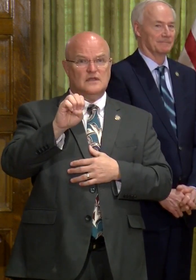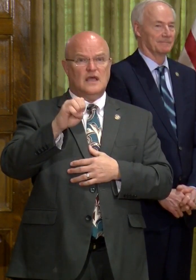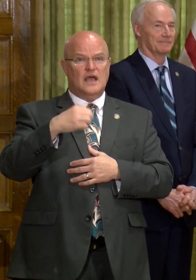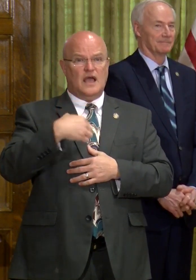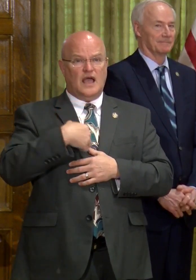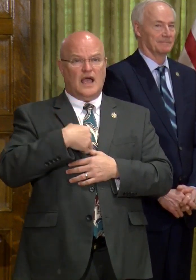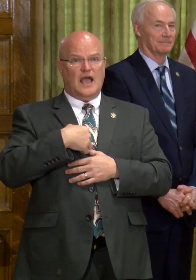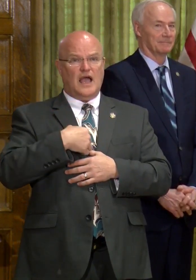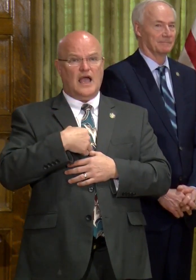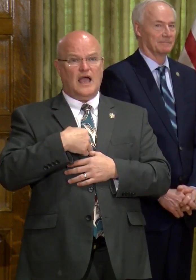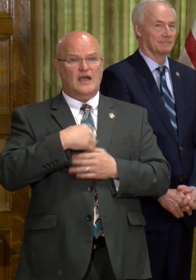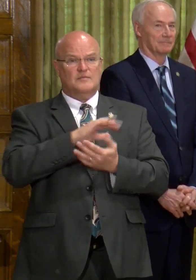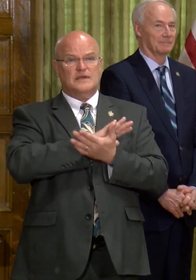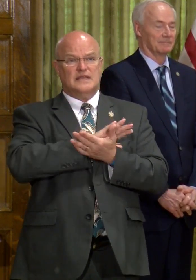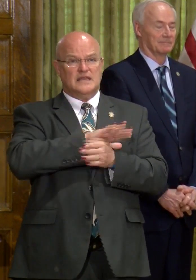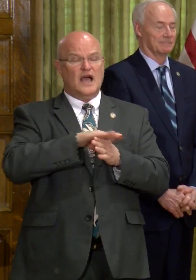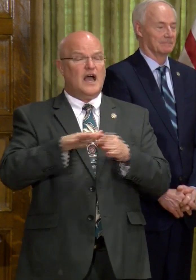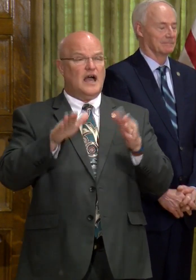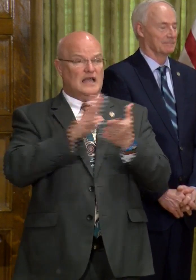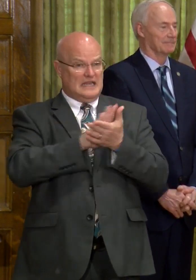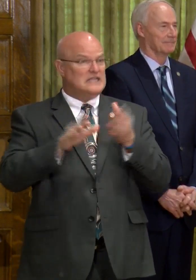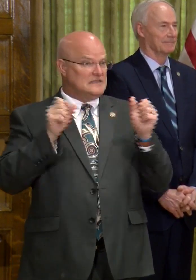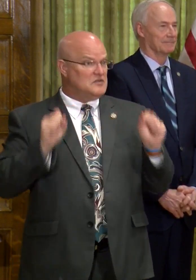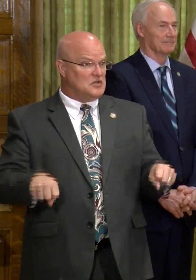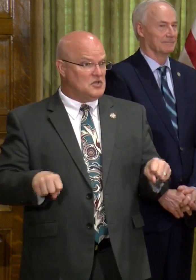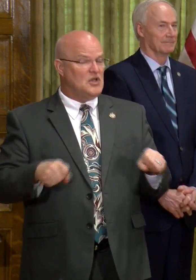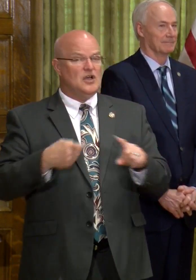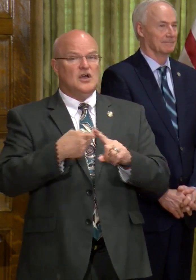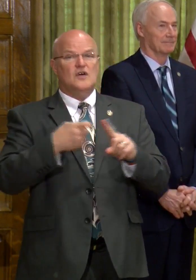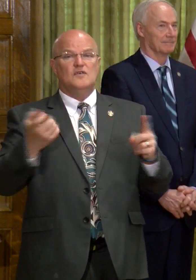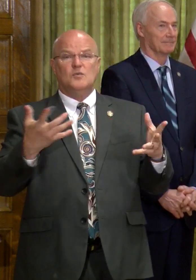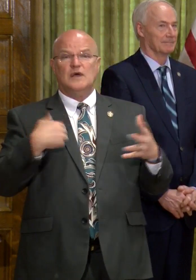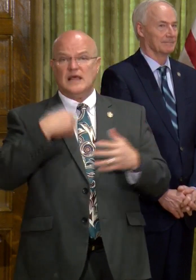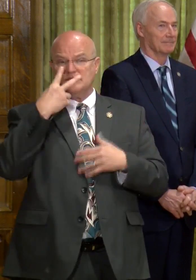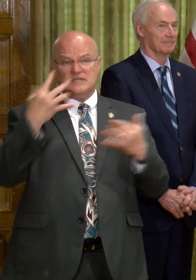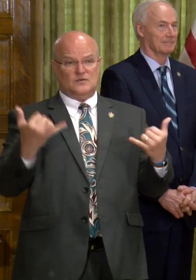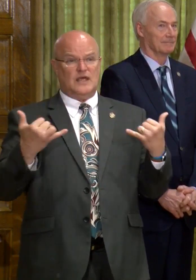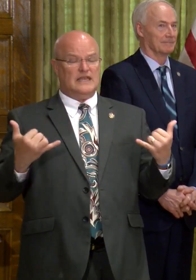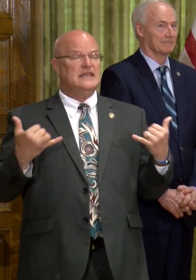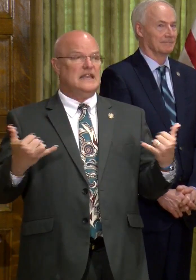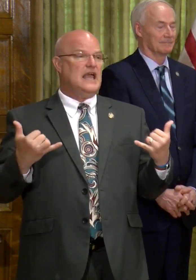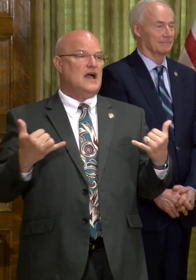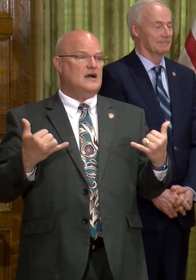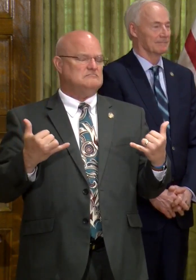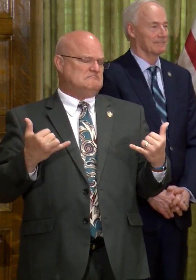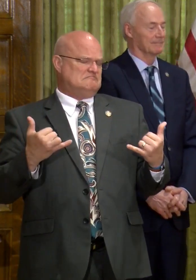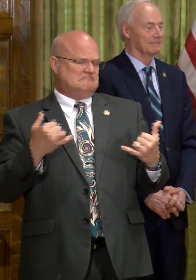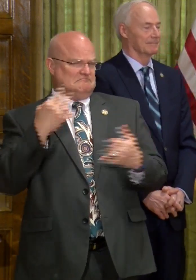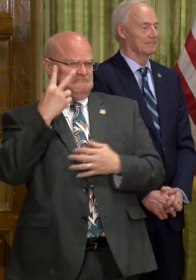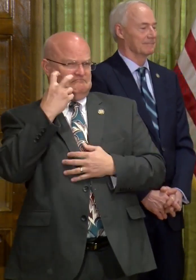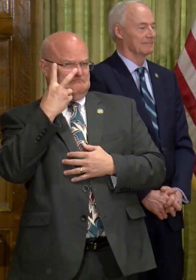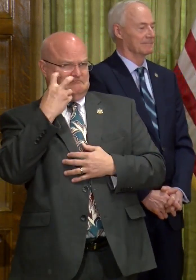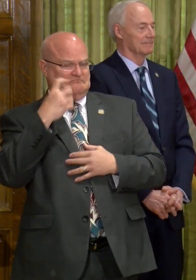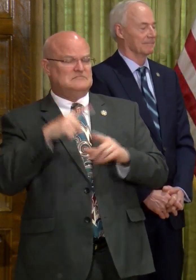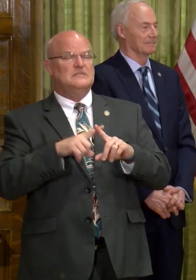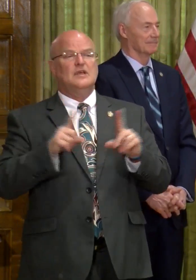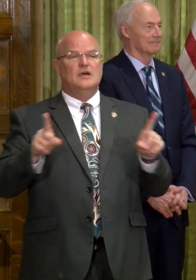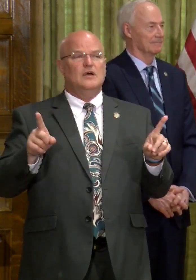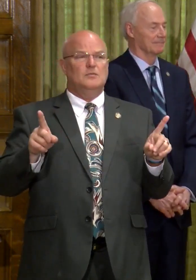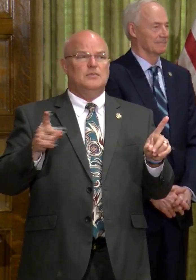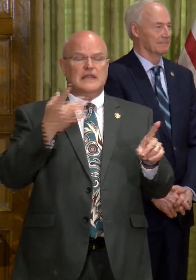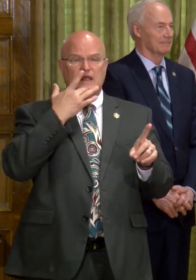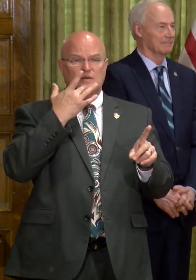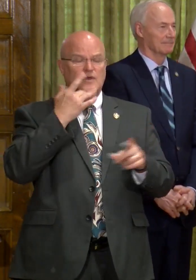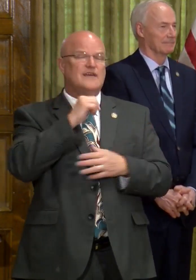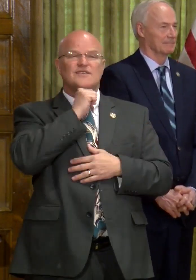you know, I would, it would be nice if we could. Uh, from what I'm seeing right now, it seems unlikely. But, uh, I'd